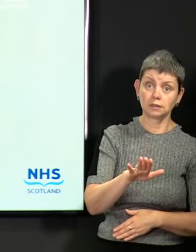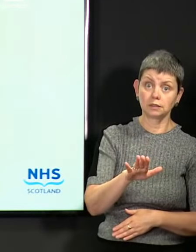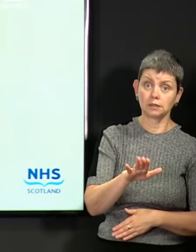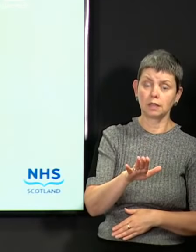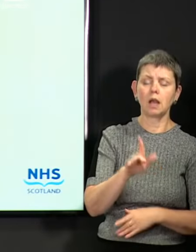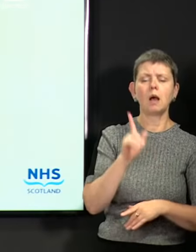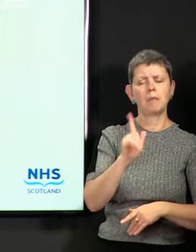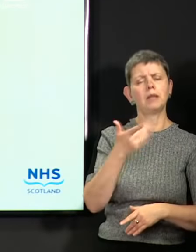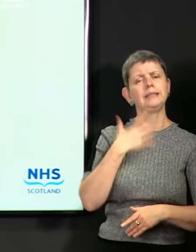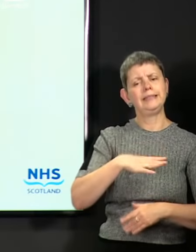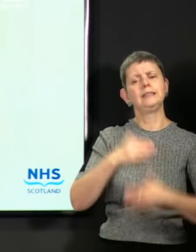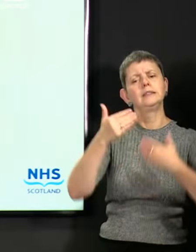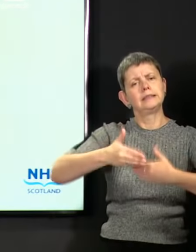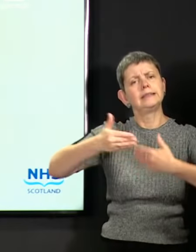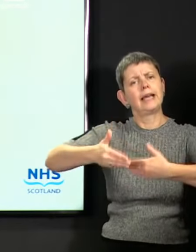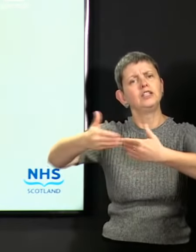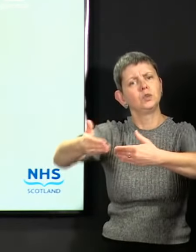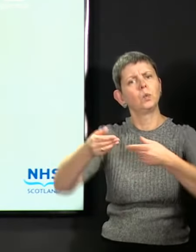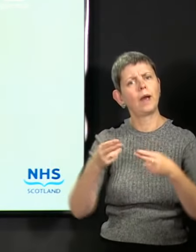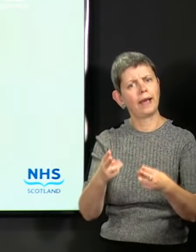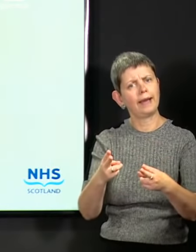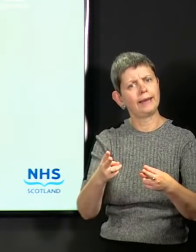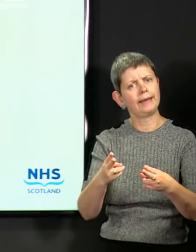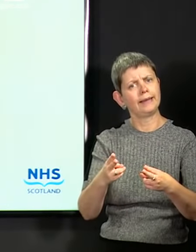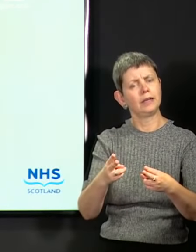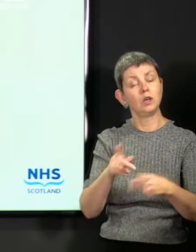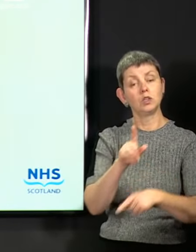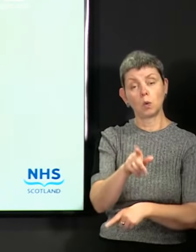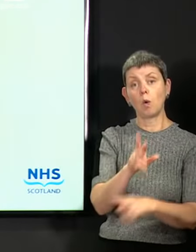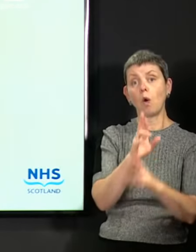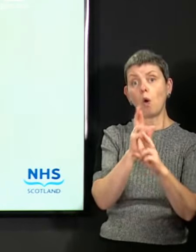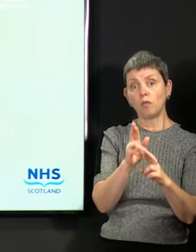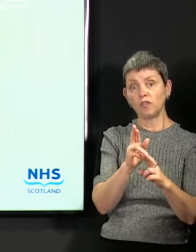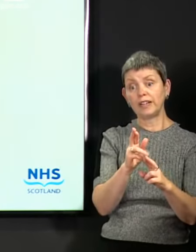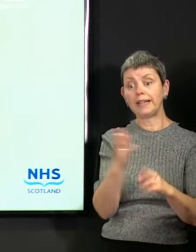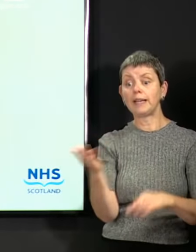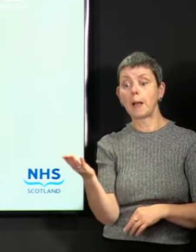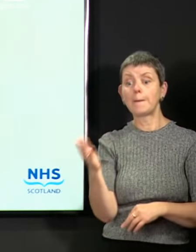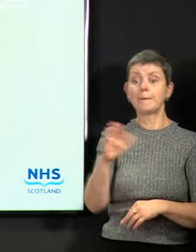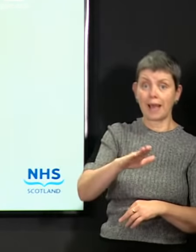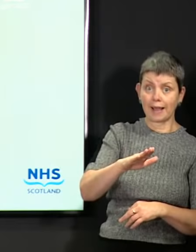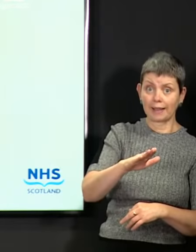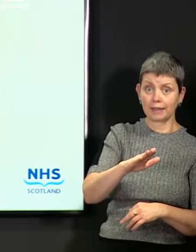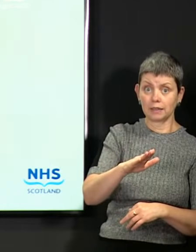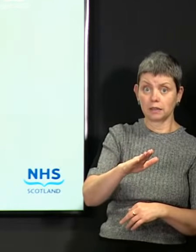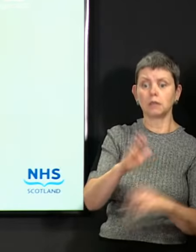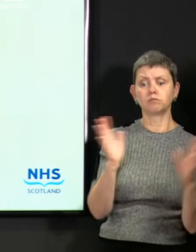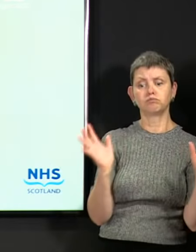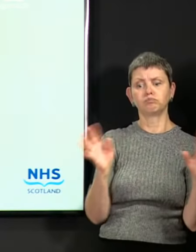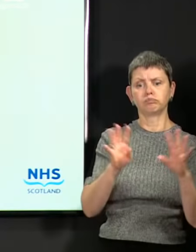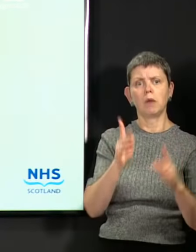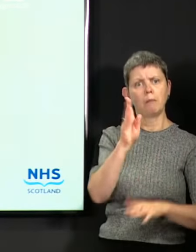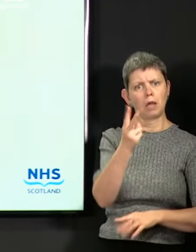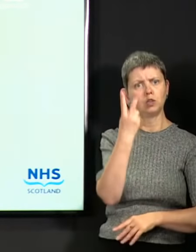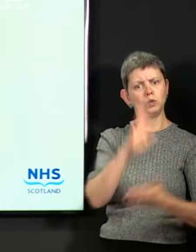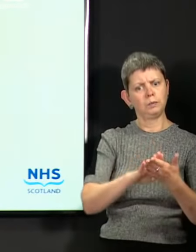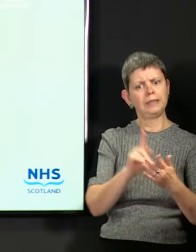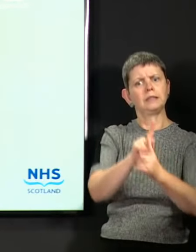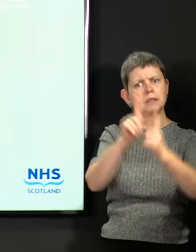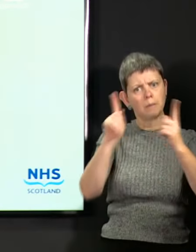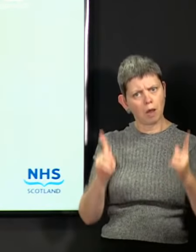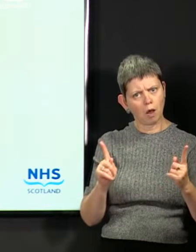sectors in a staged way. So hopefully, some numbers that they haven't been able to get up until this point, physically distanced, hand-washing,